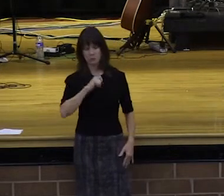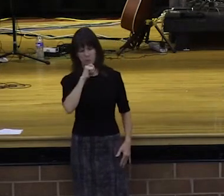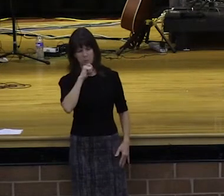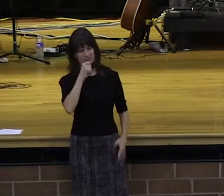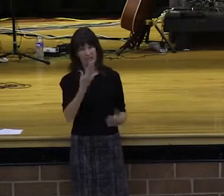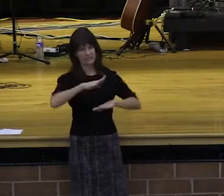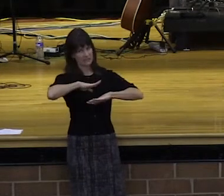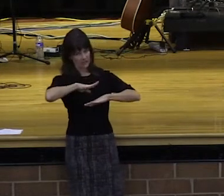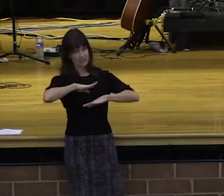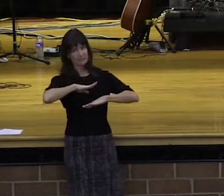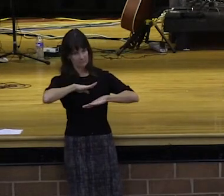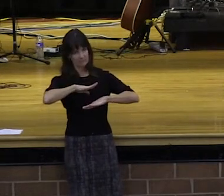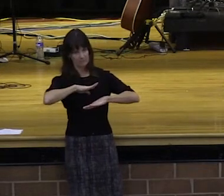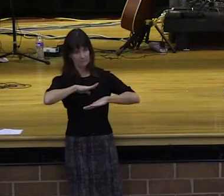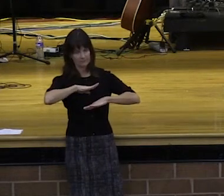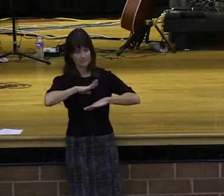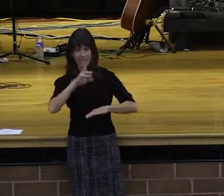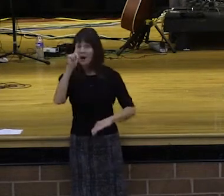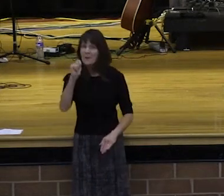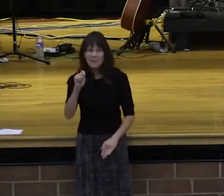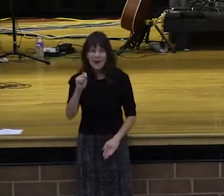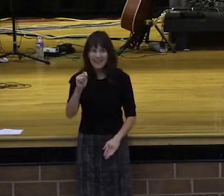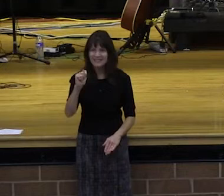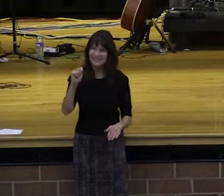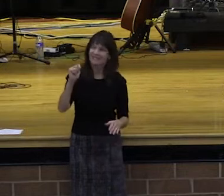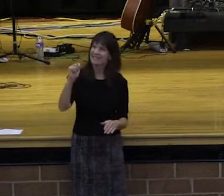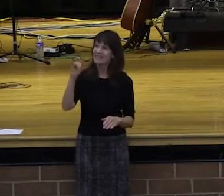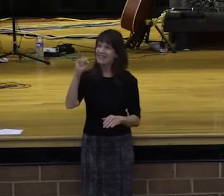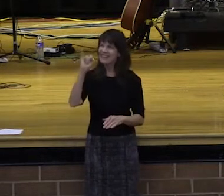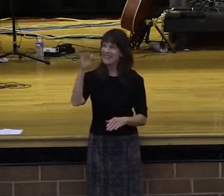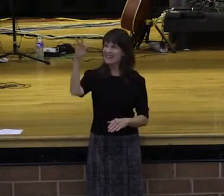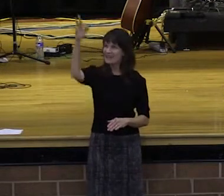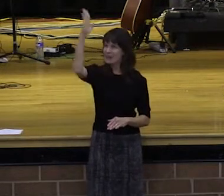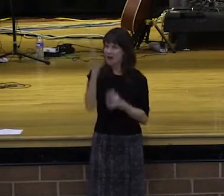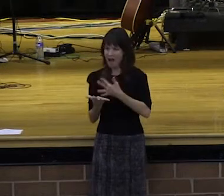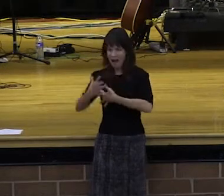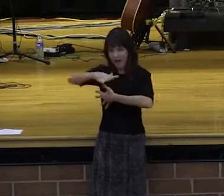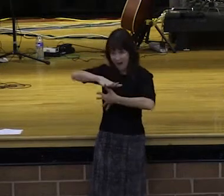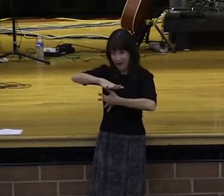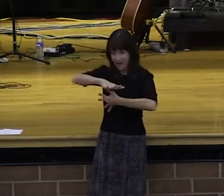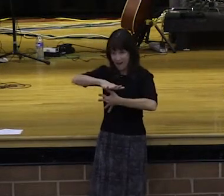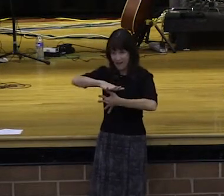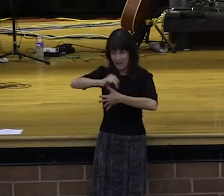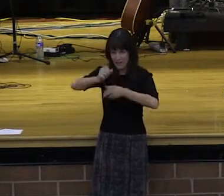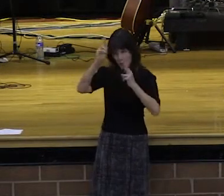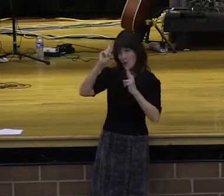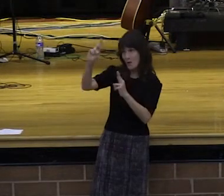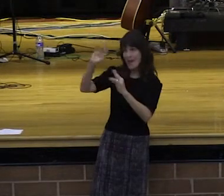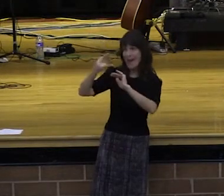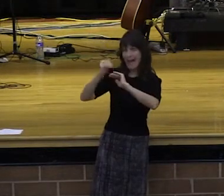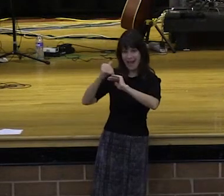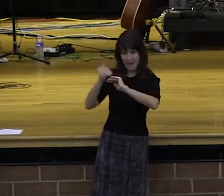You can worship God. Hallelujah. You can give back to God the parts that are His. And you can worship God and you can honor Him with the first